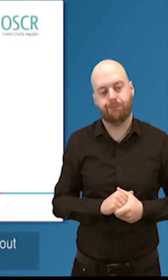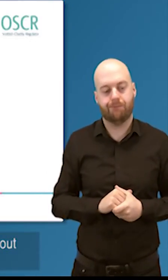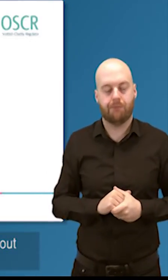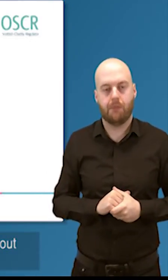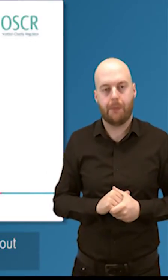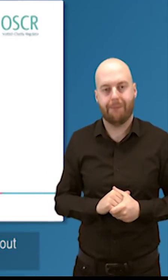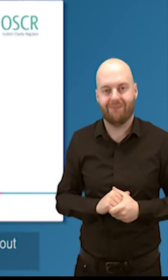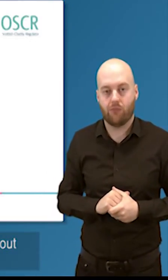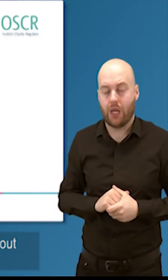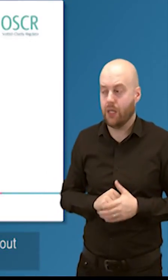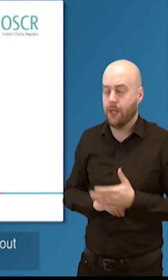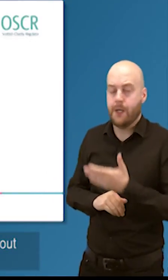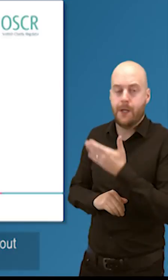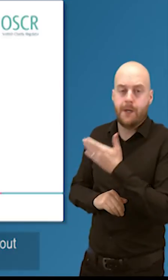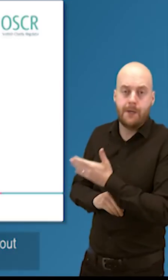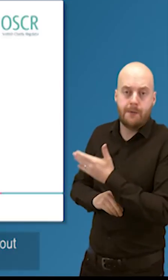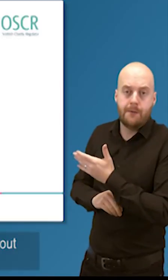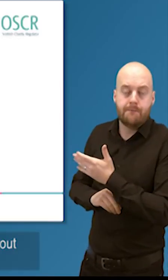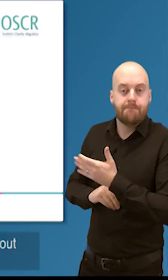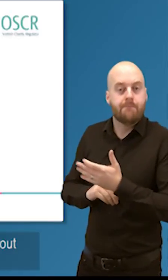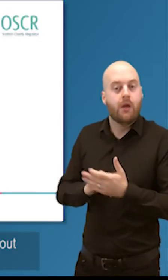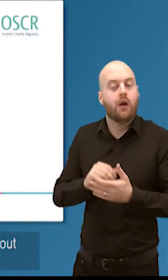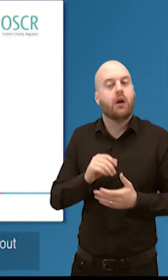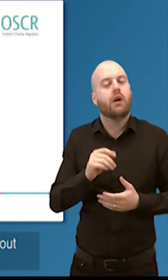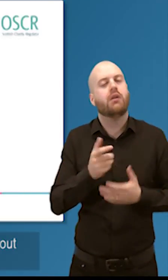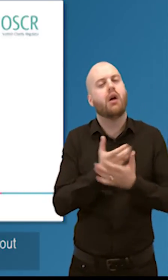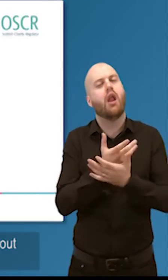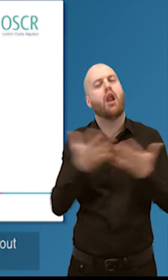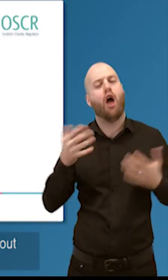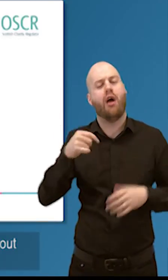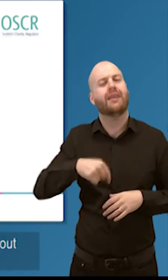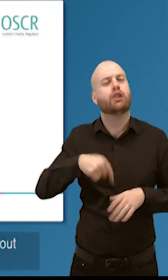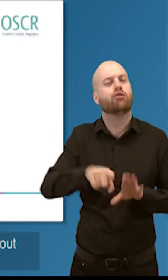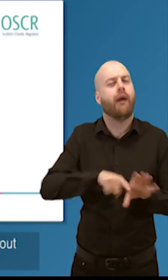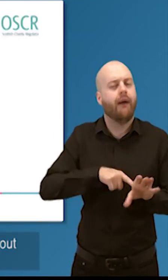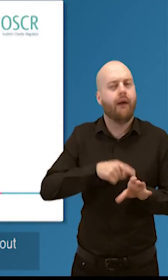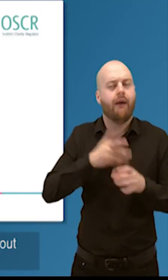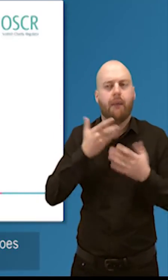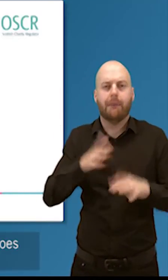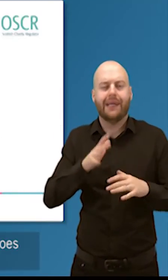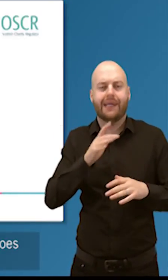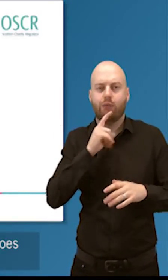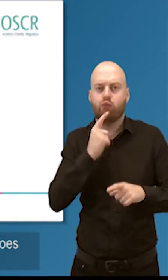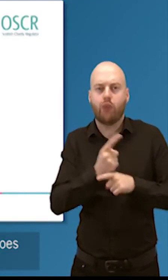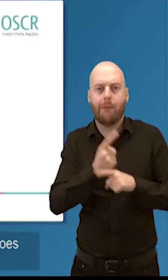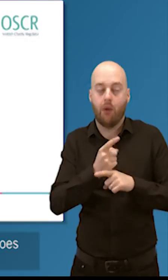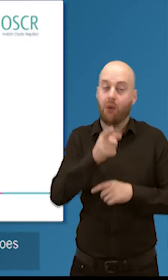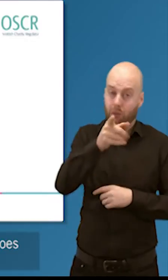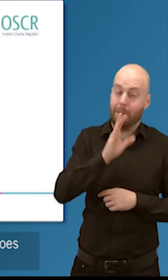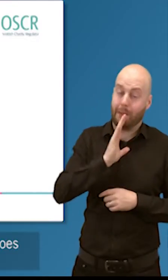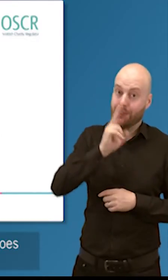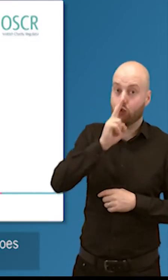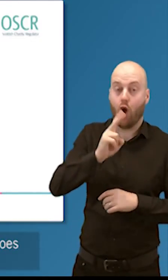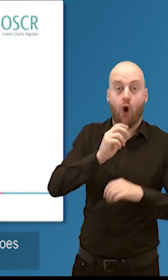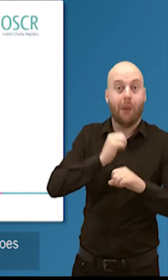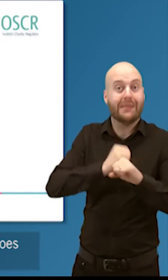in our notifiable events that's about charities telling us when things happen. It's really really important that